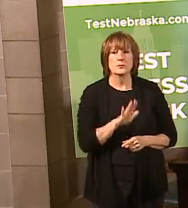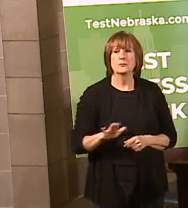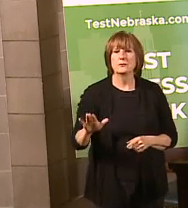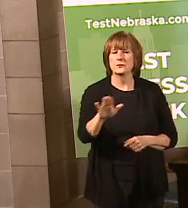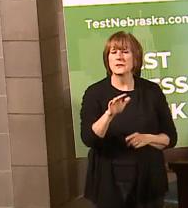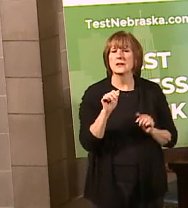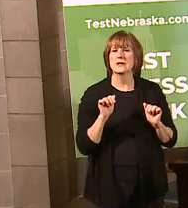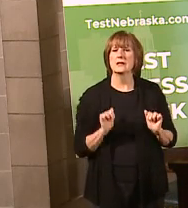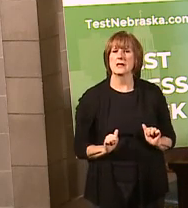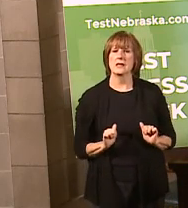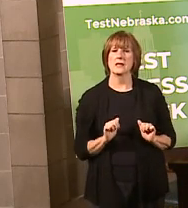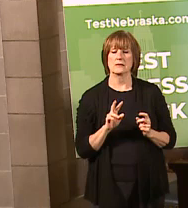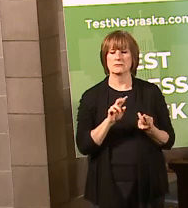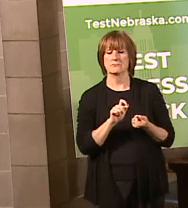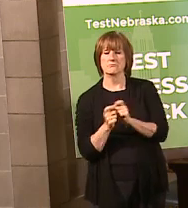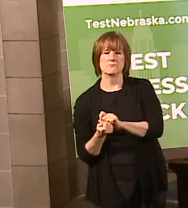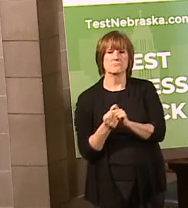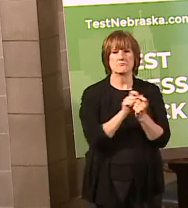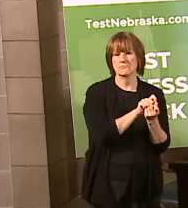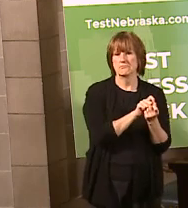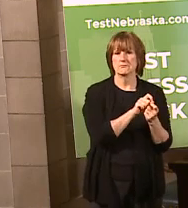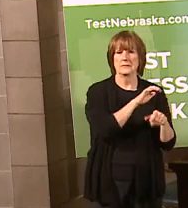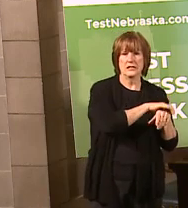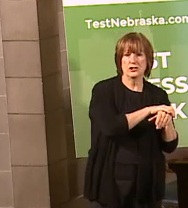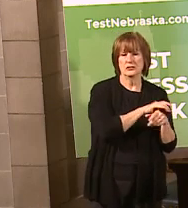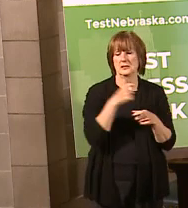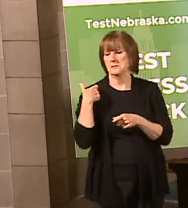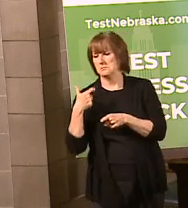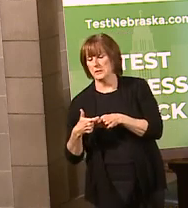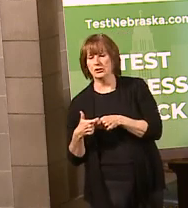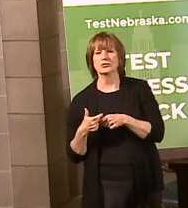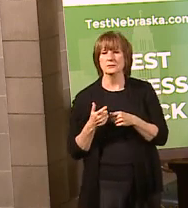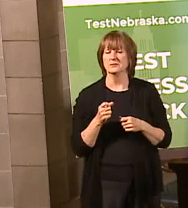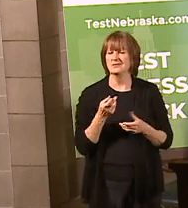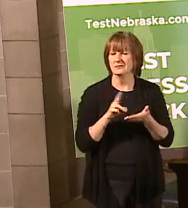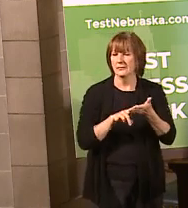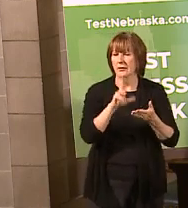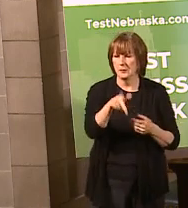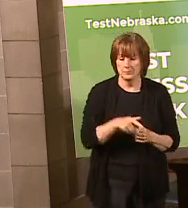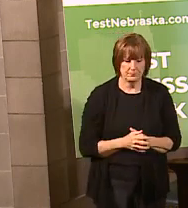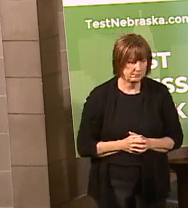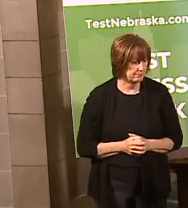to be able to flip it from English to Spanish. So please sign up at TestNebraska.com.